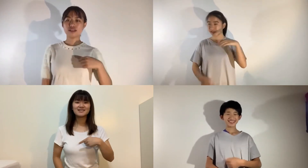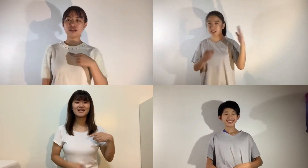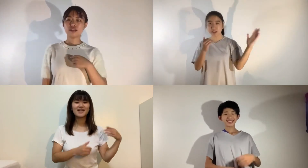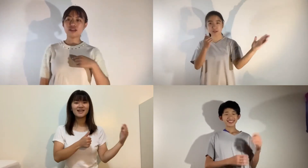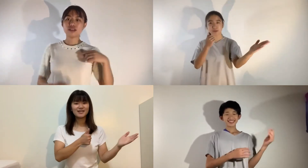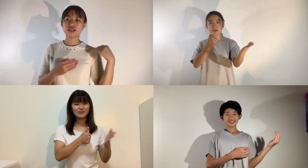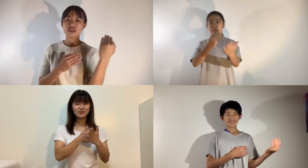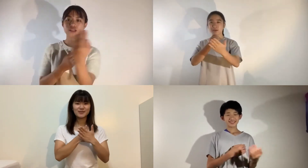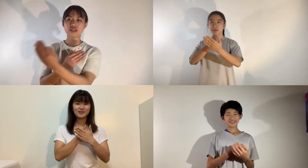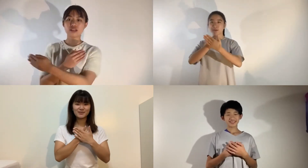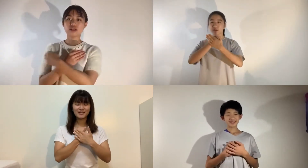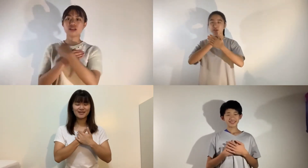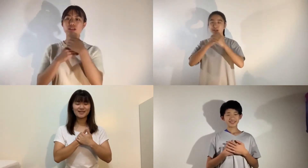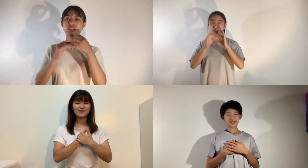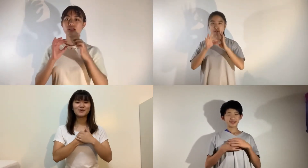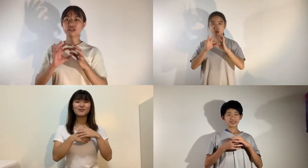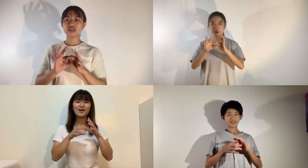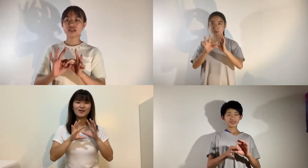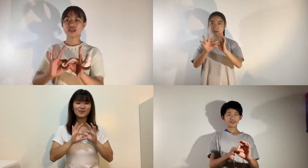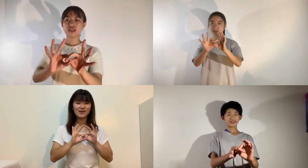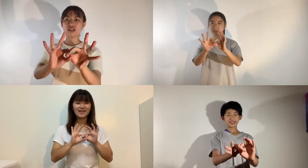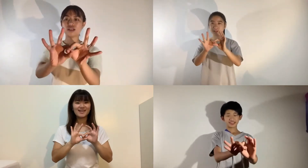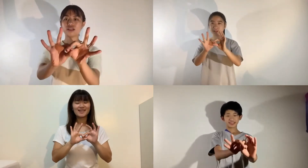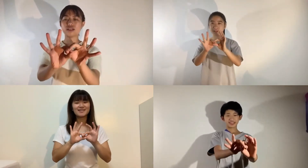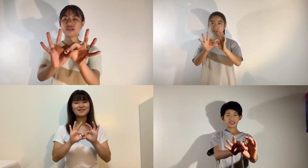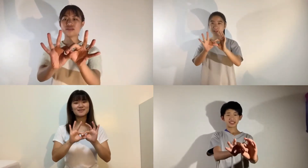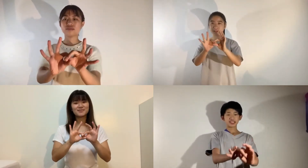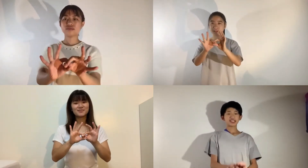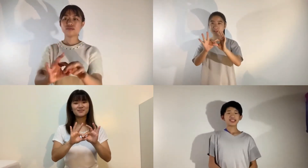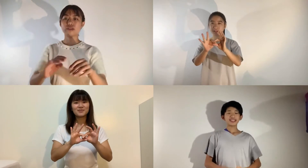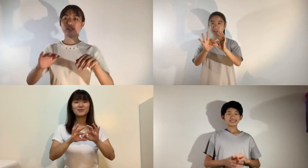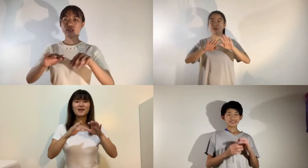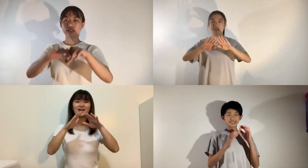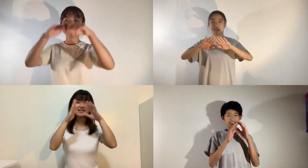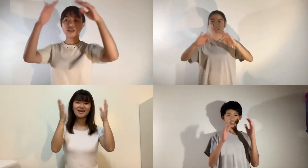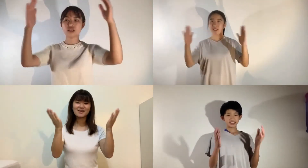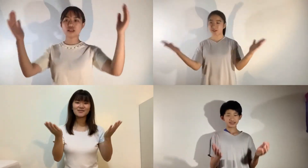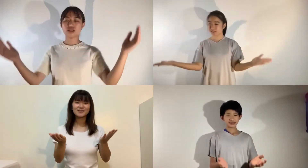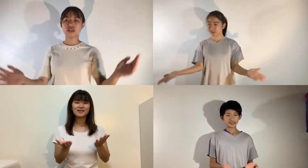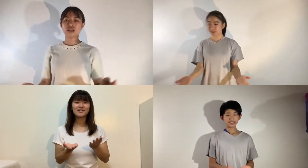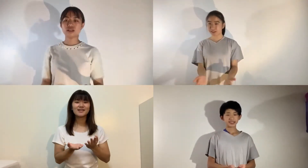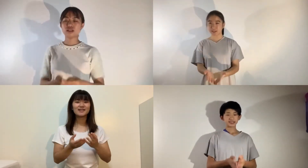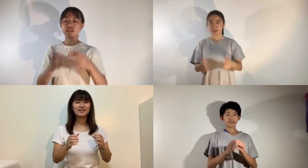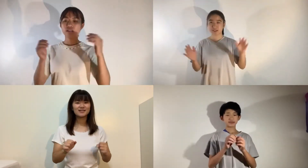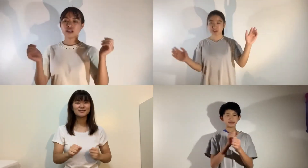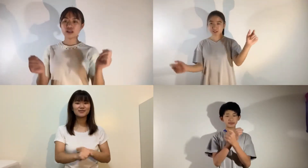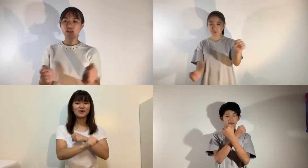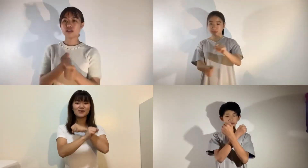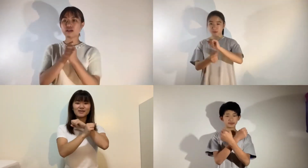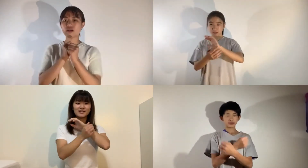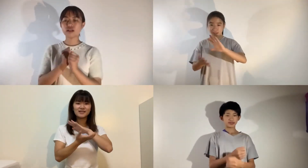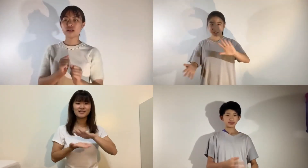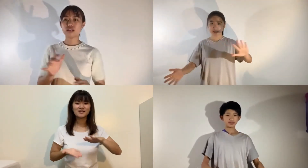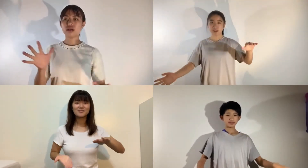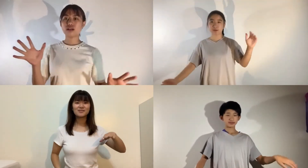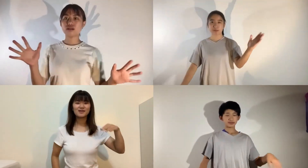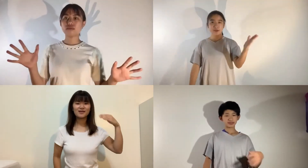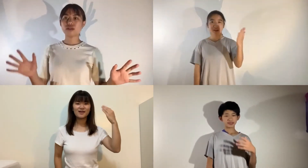He will be with you always When everything is falling apart